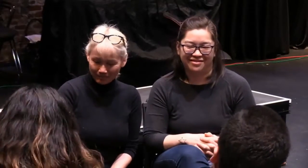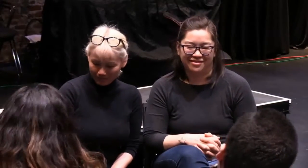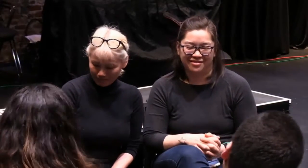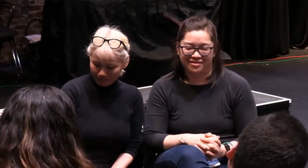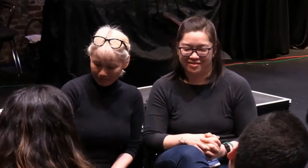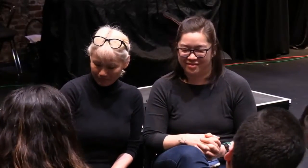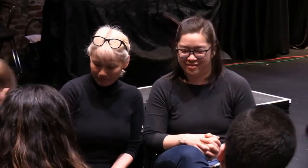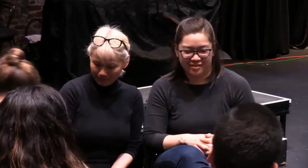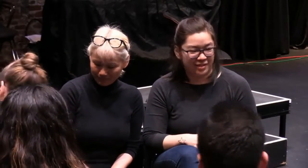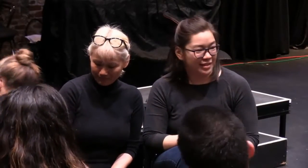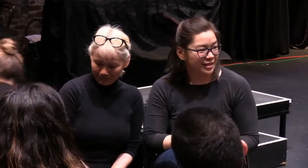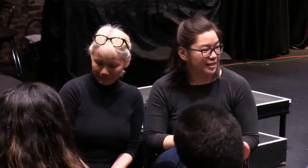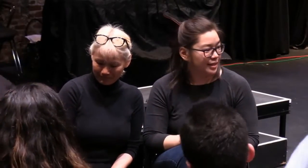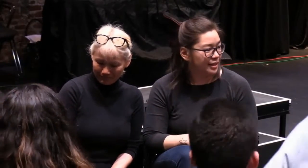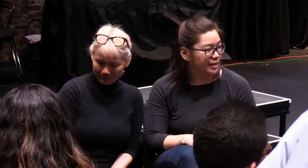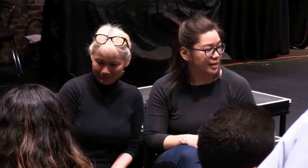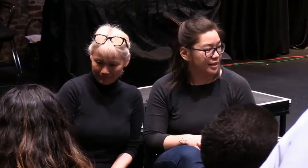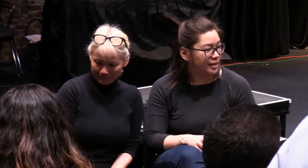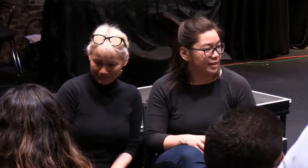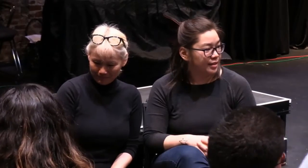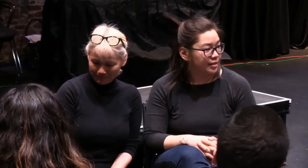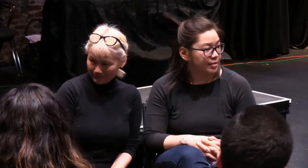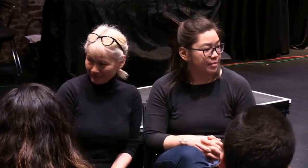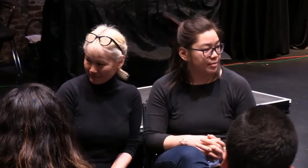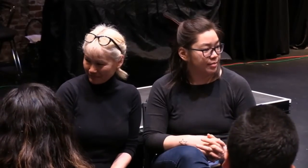Just take a moment. Just take a